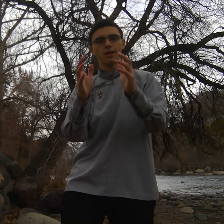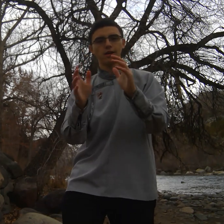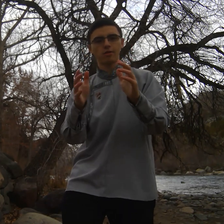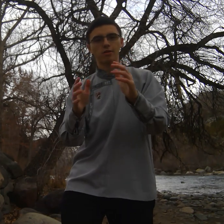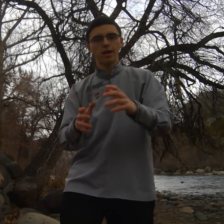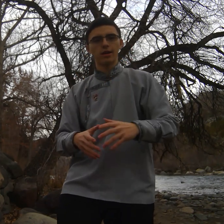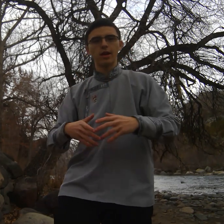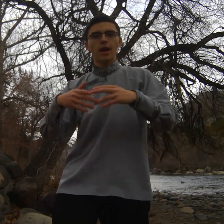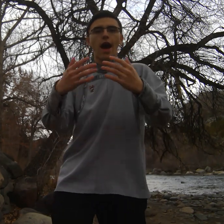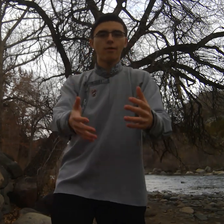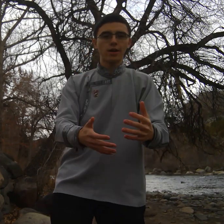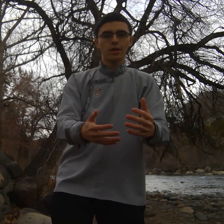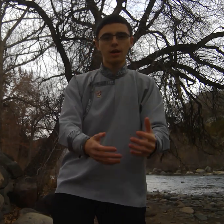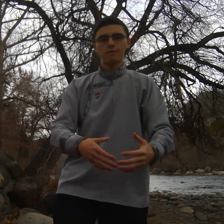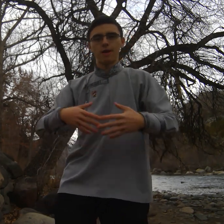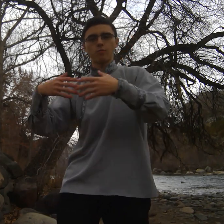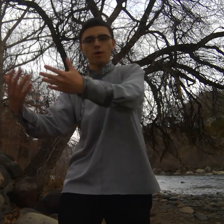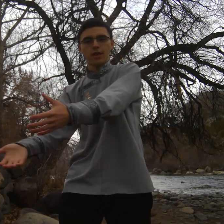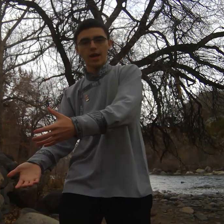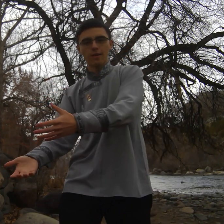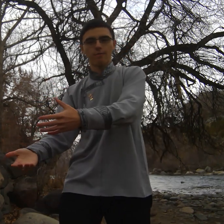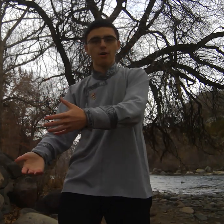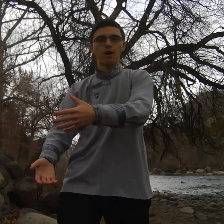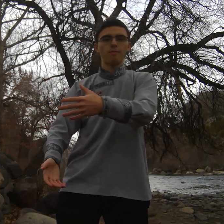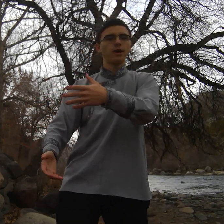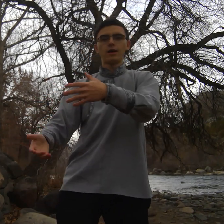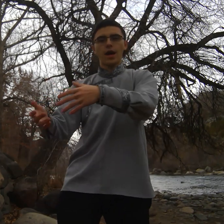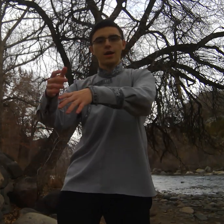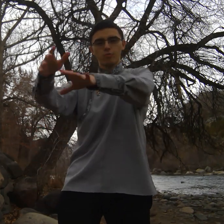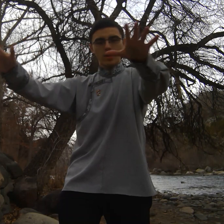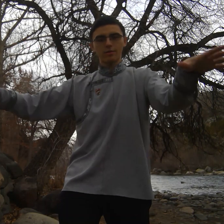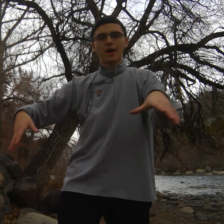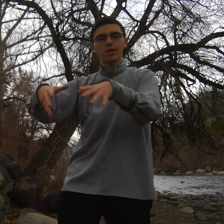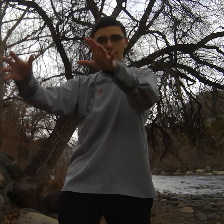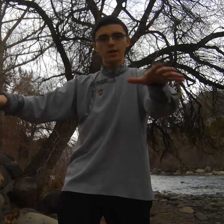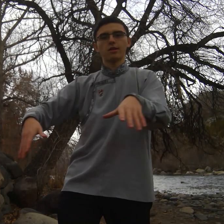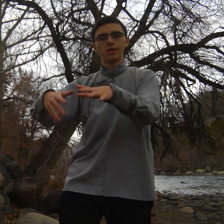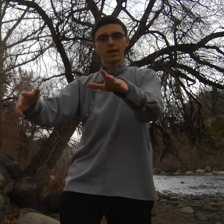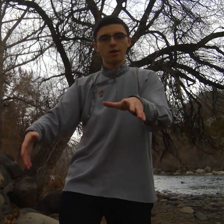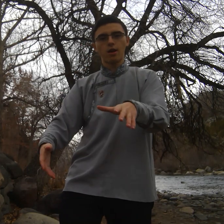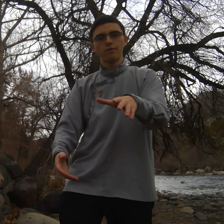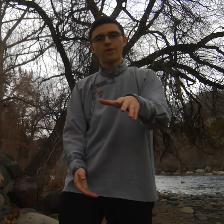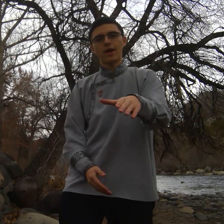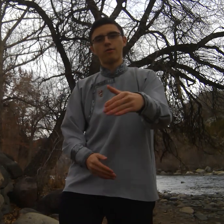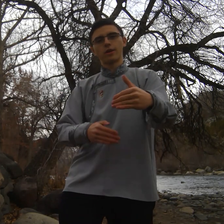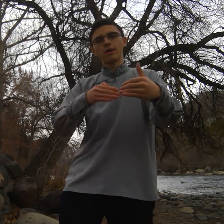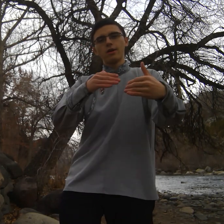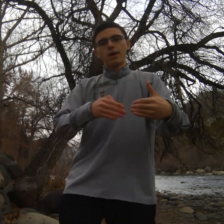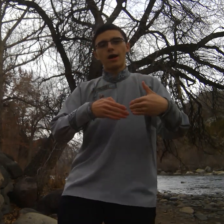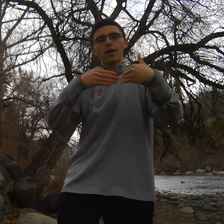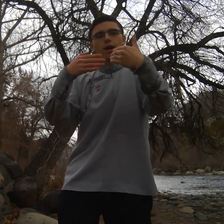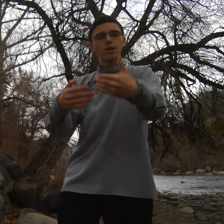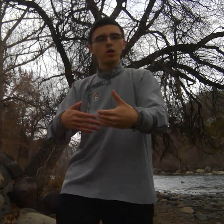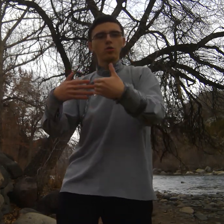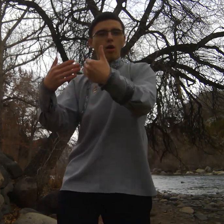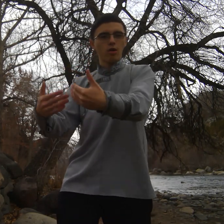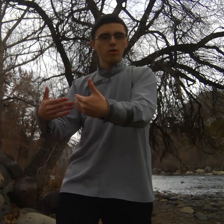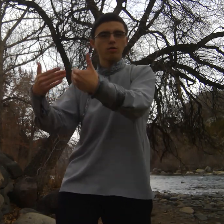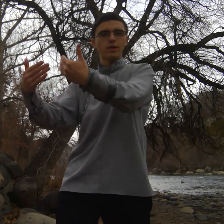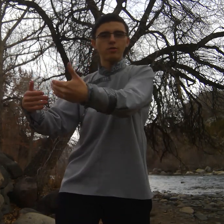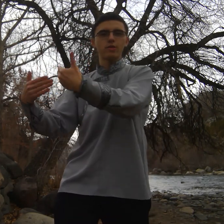understanding how I could help them where they came from and what my students needed all of that was a new hurdle a new